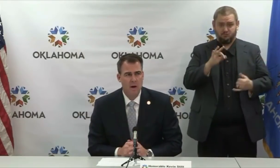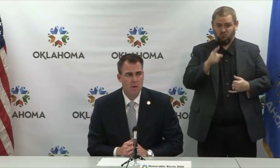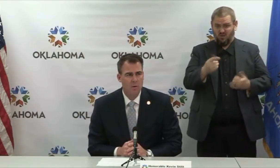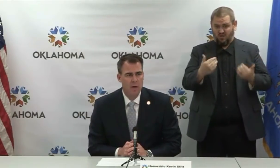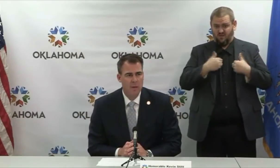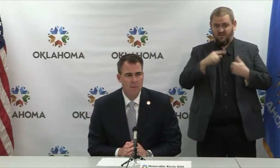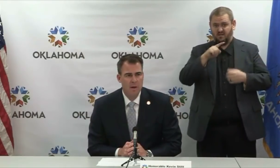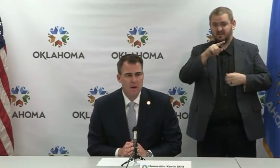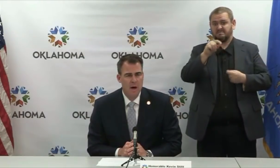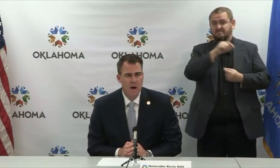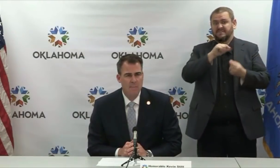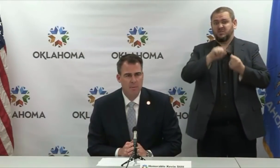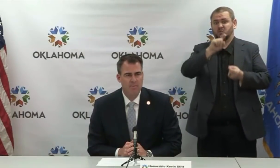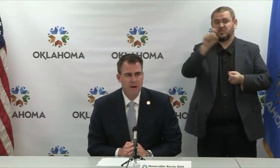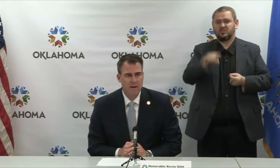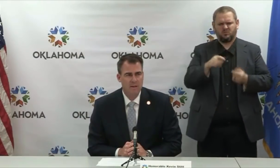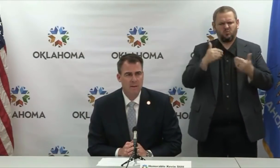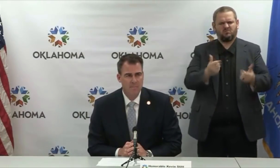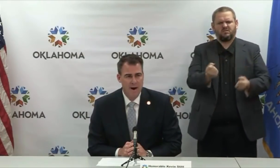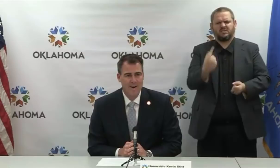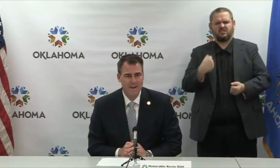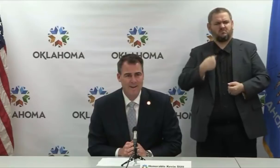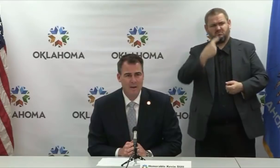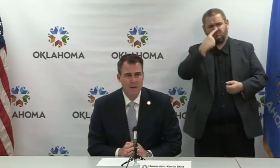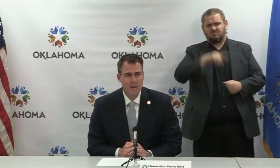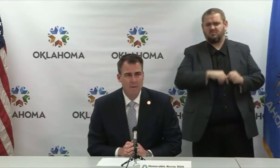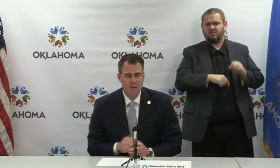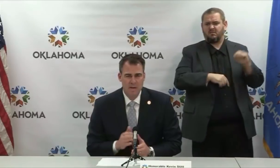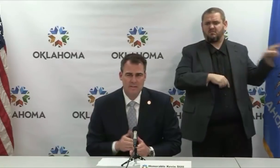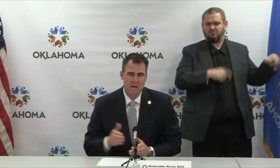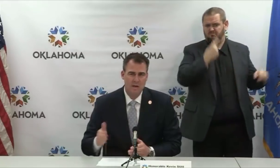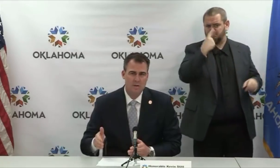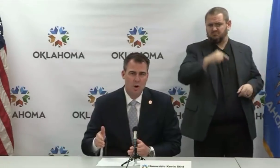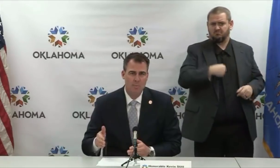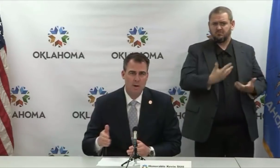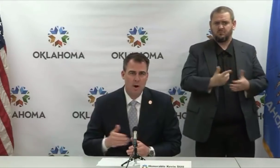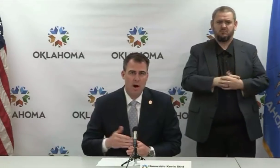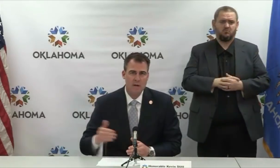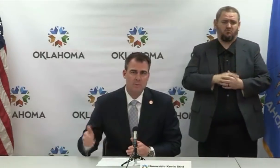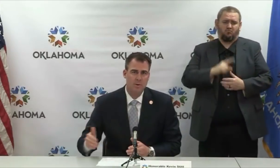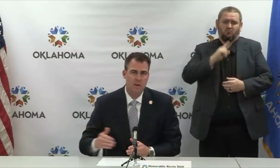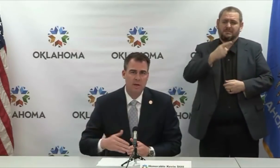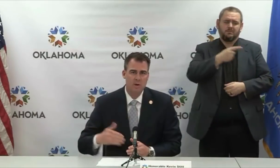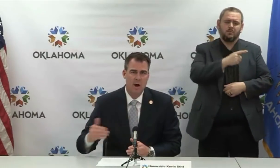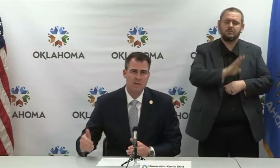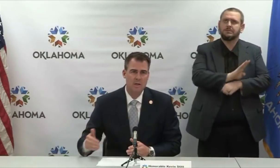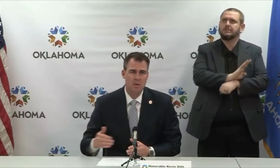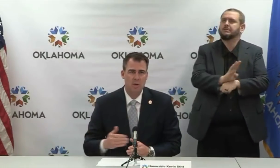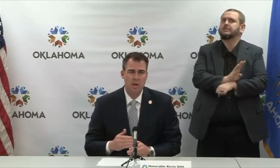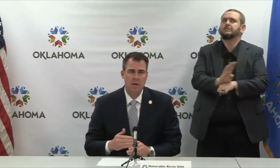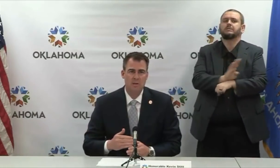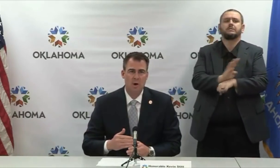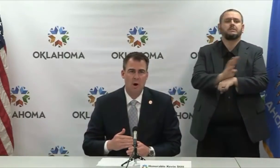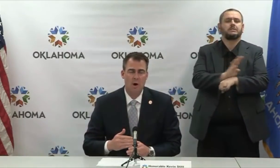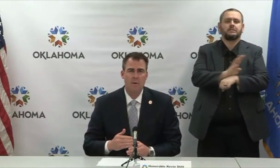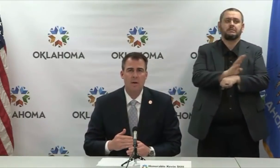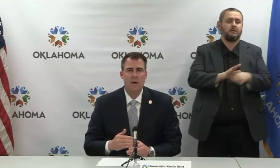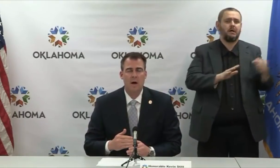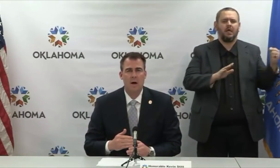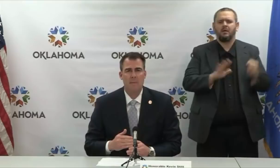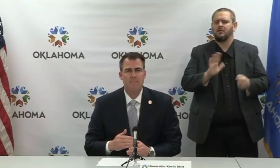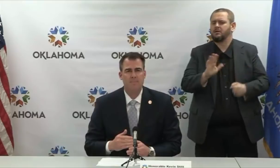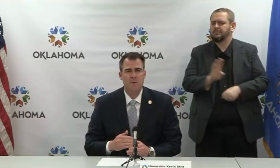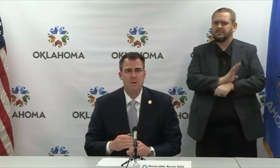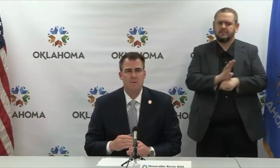kind of hold up perfecting the modeling because that's going to determine our hospital needs, our ICU needs, our